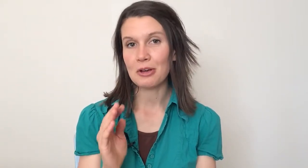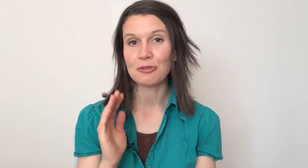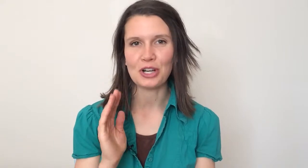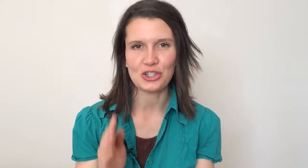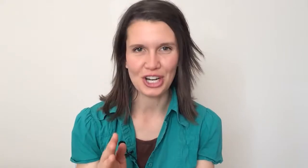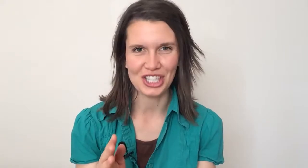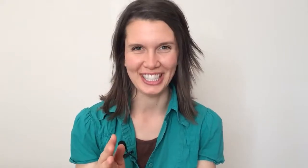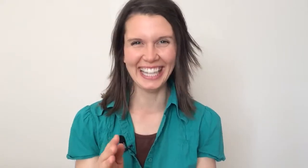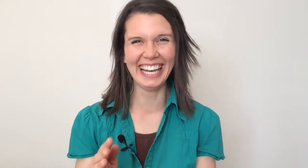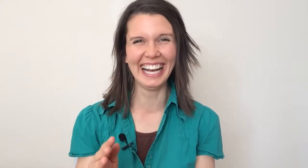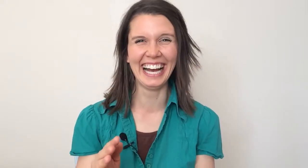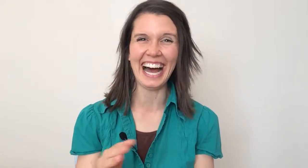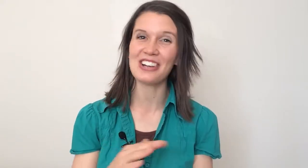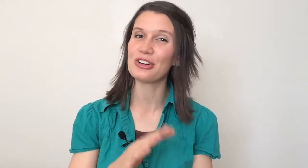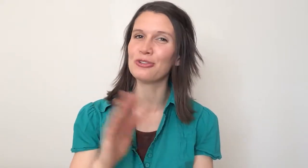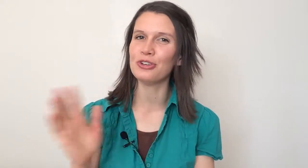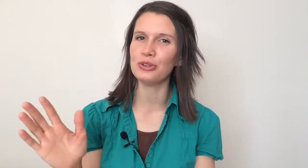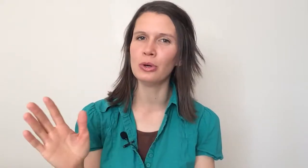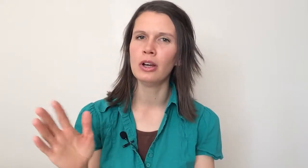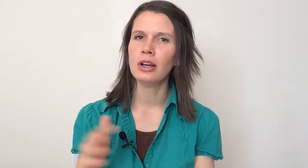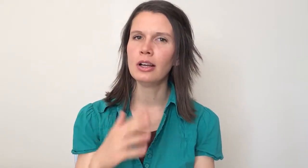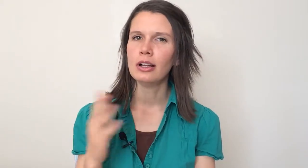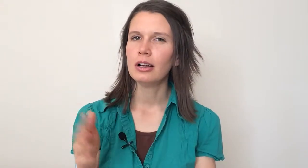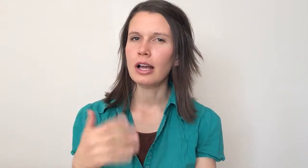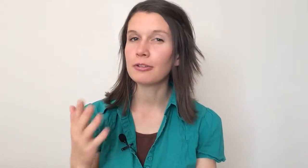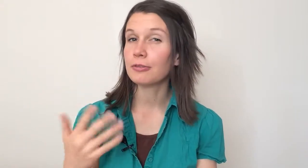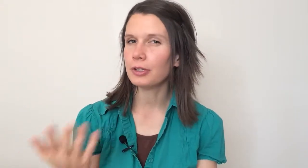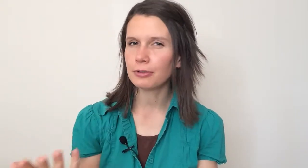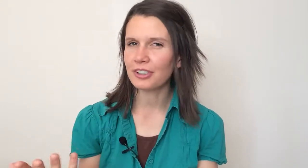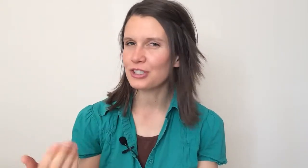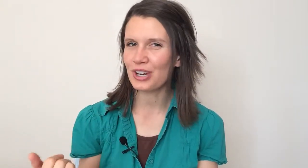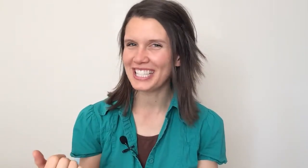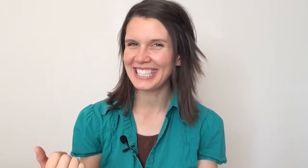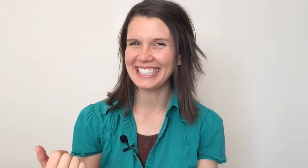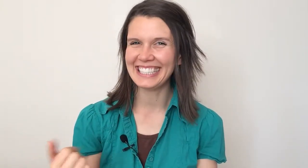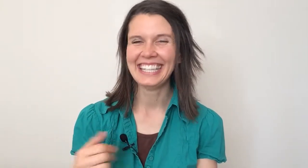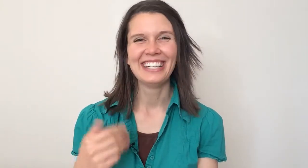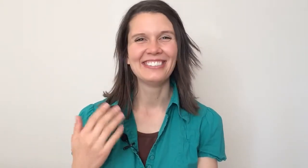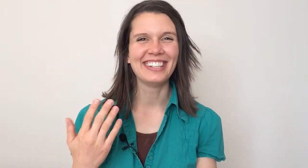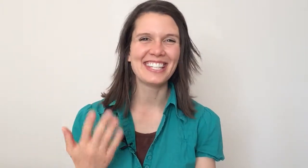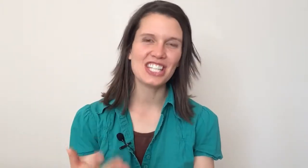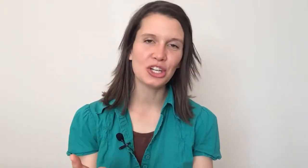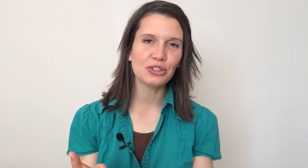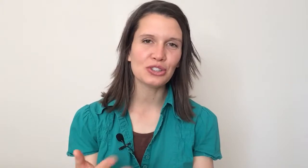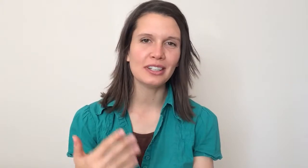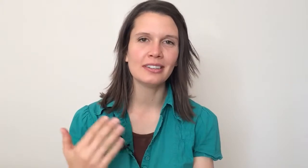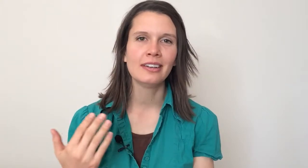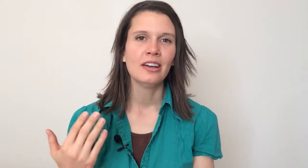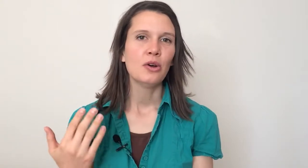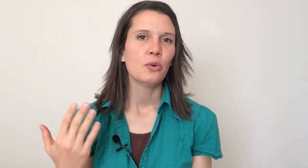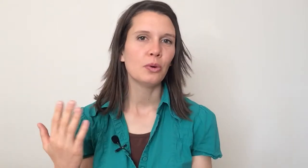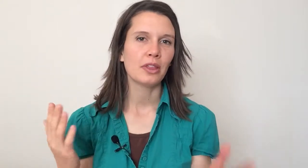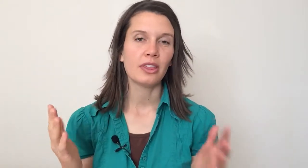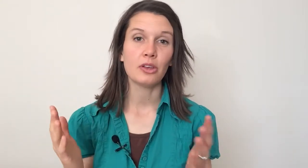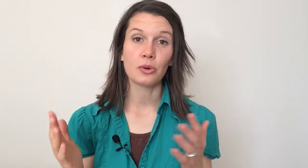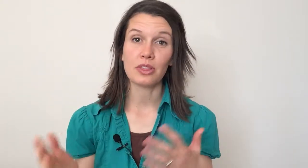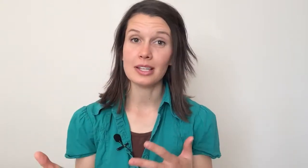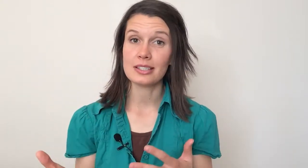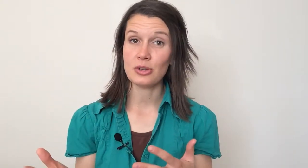frustration. I don't know if you ever feel frustration with children, with your things you